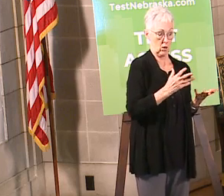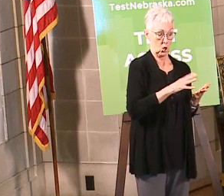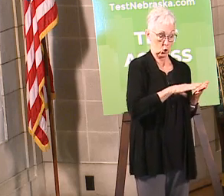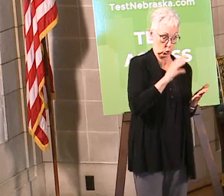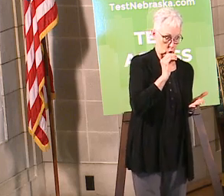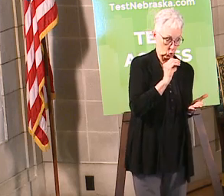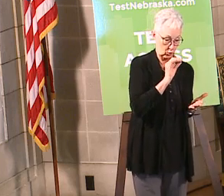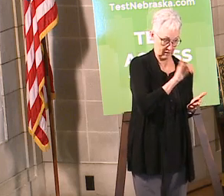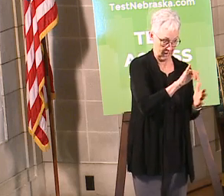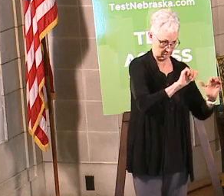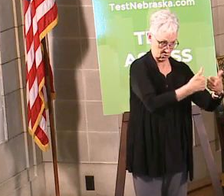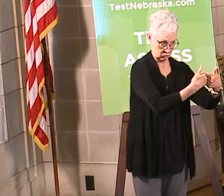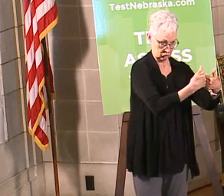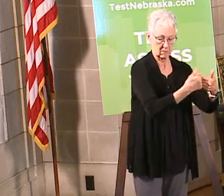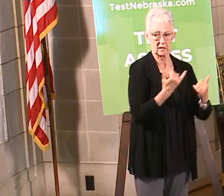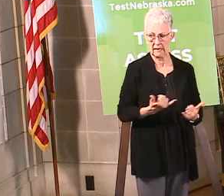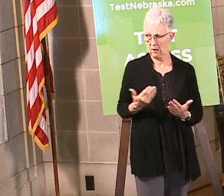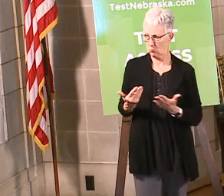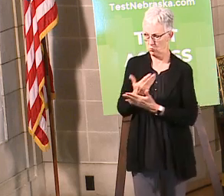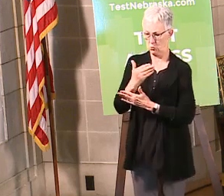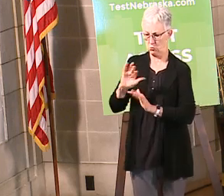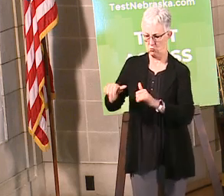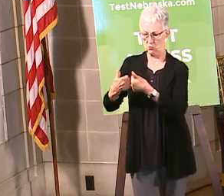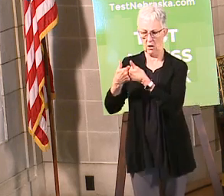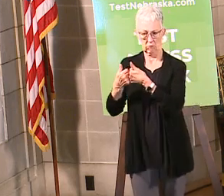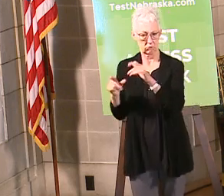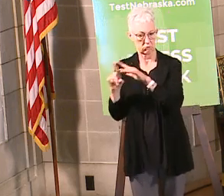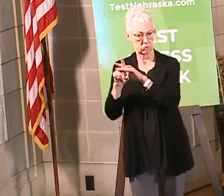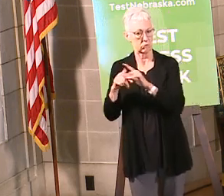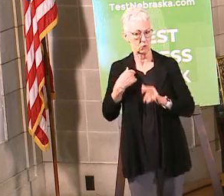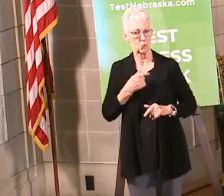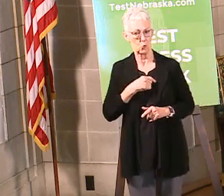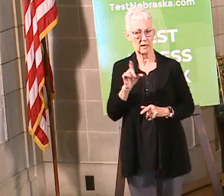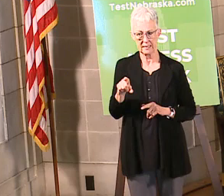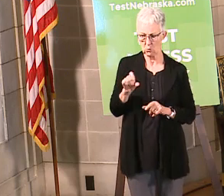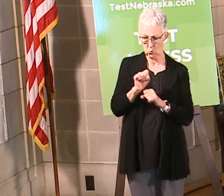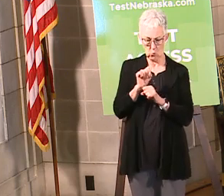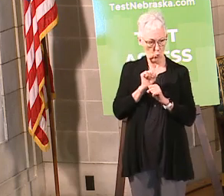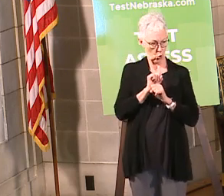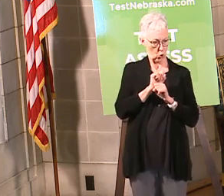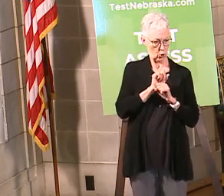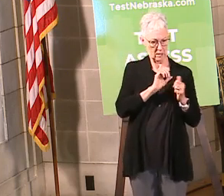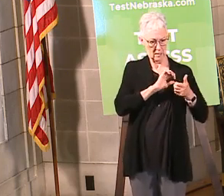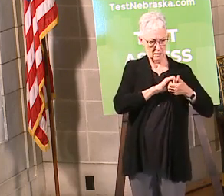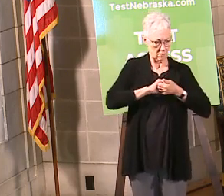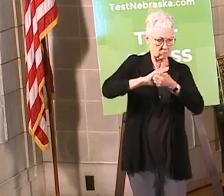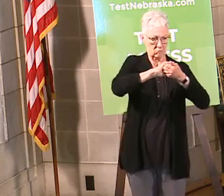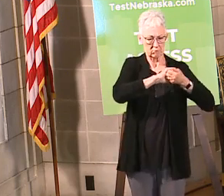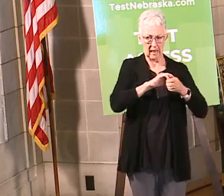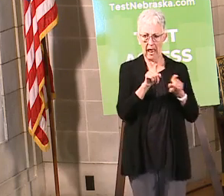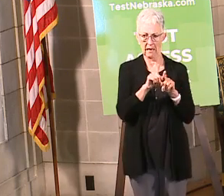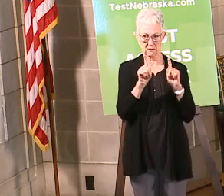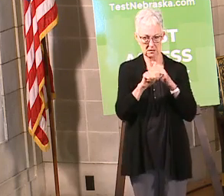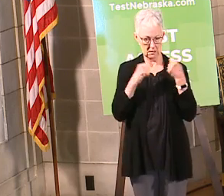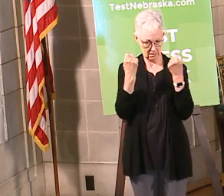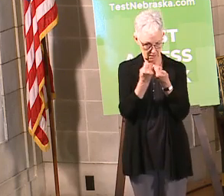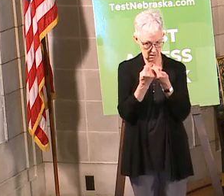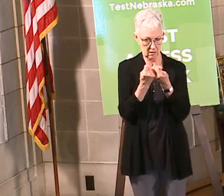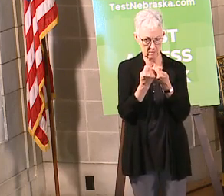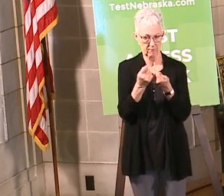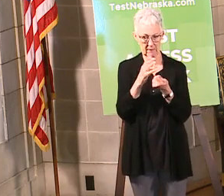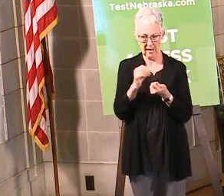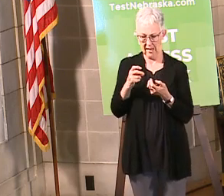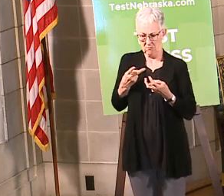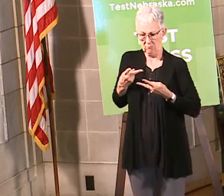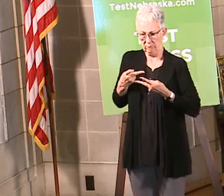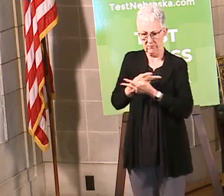challenges as they come and let's work together as a team not just law enforcement law enforcement health care national guard or other state teammates